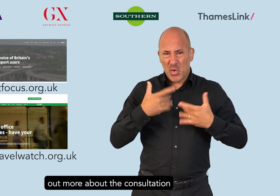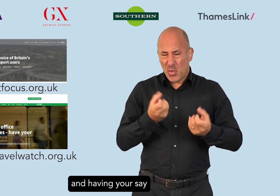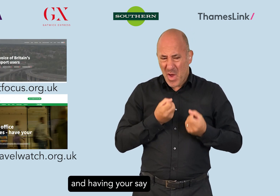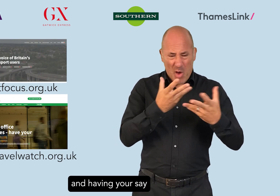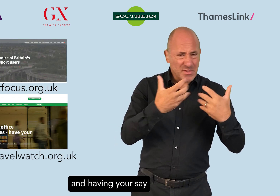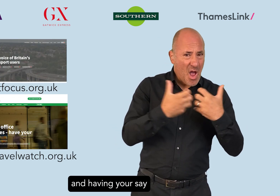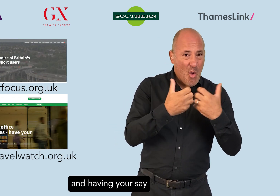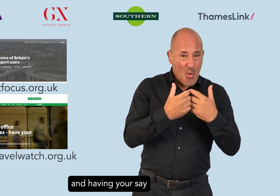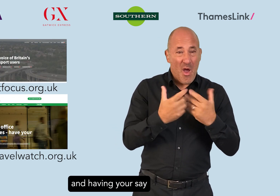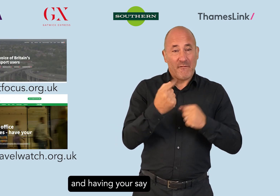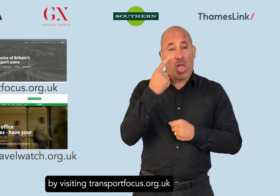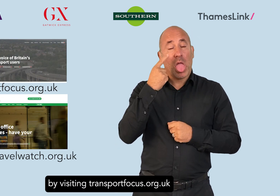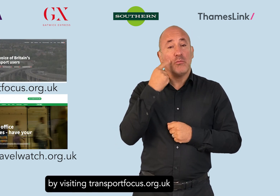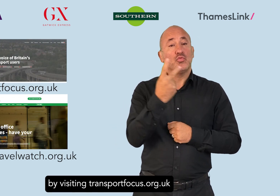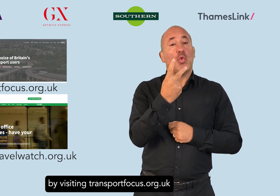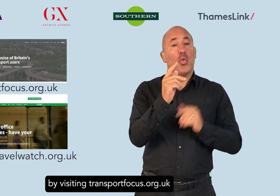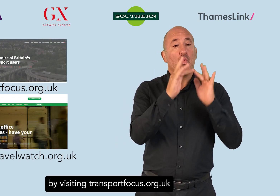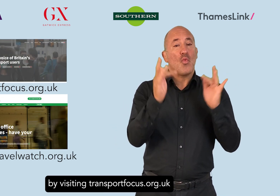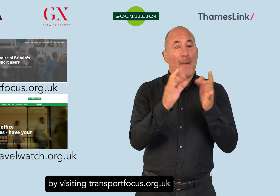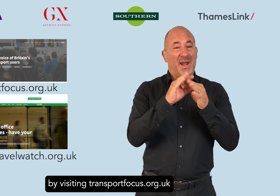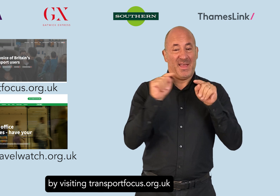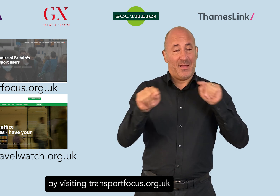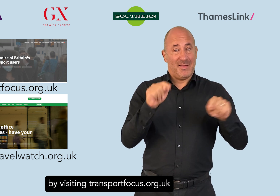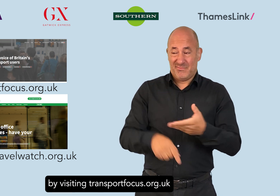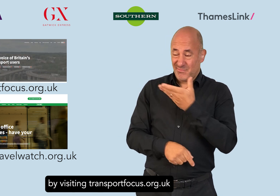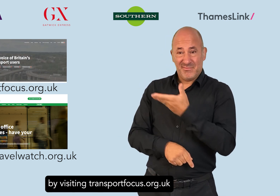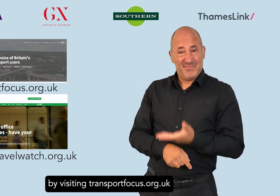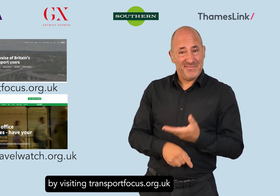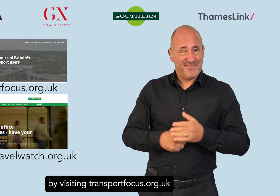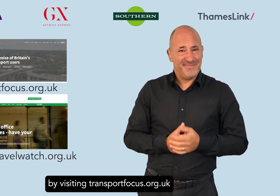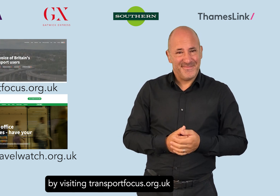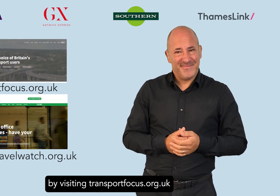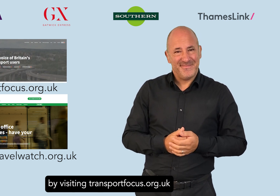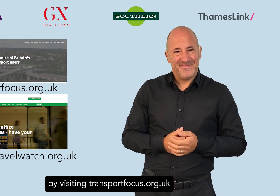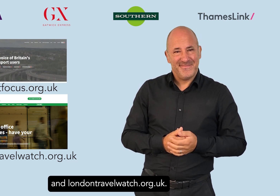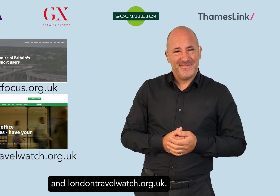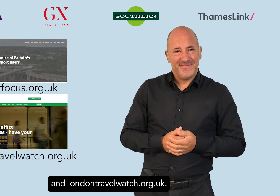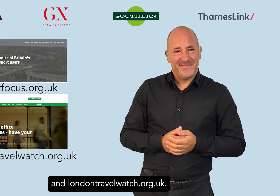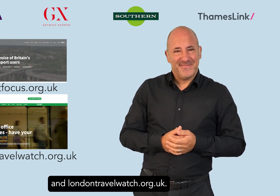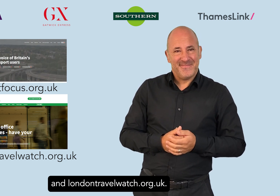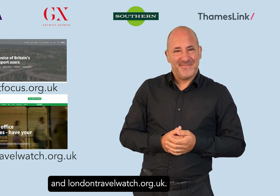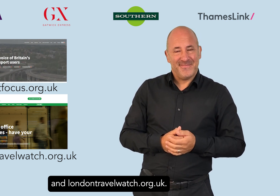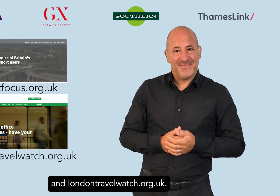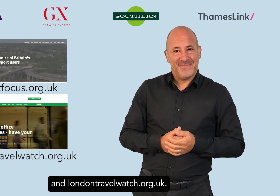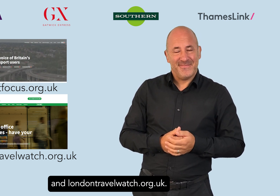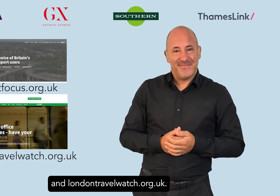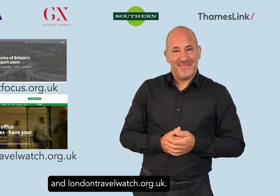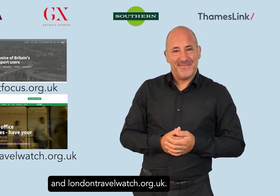and having your say by visiting transportfocus.org.uk and londontravelwatch.org